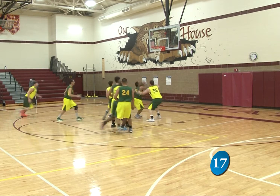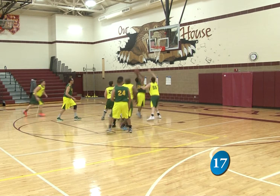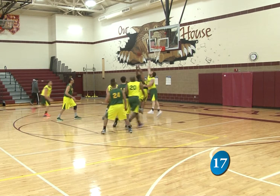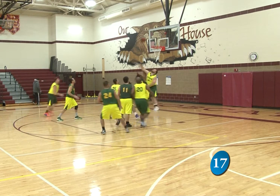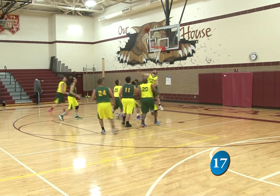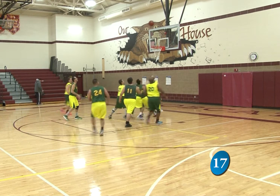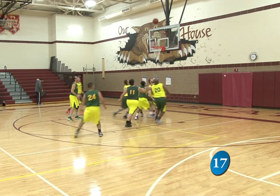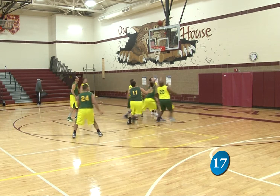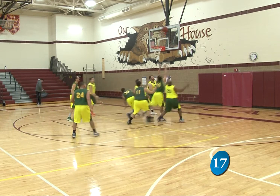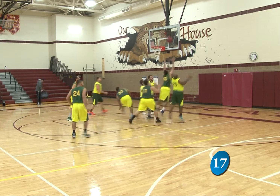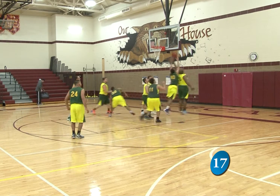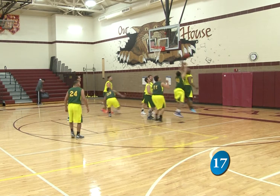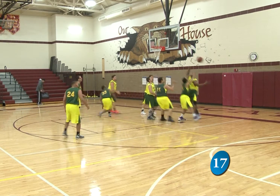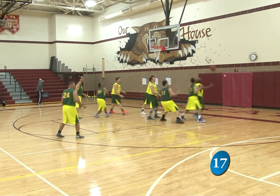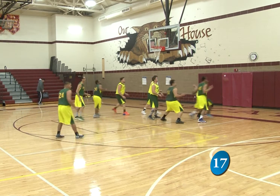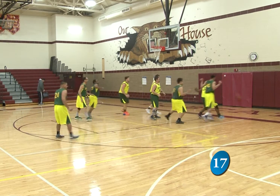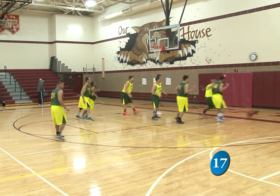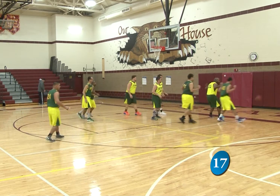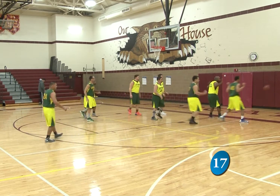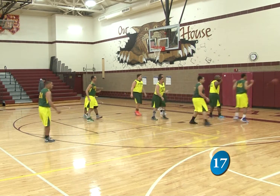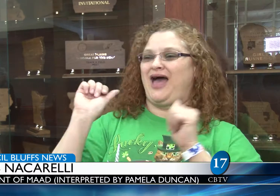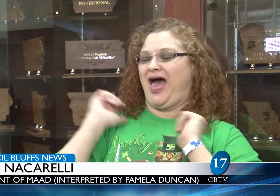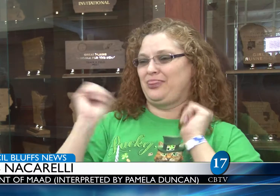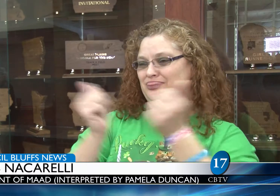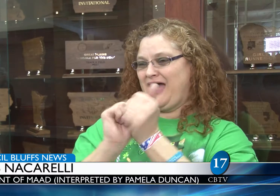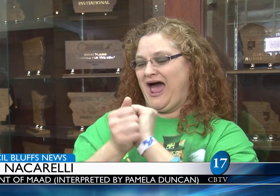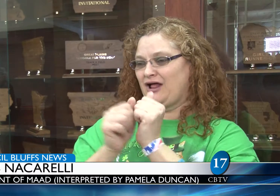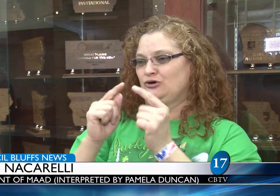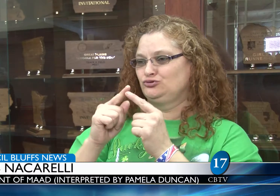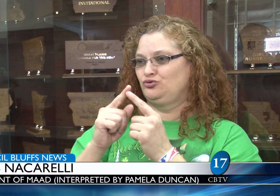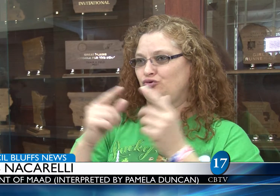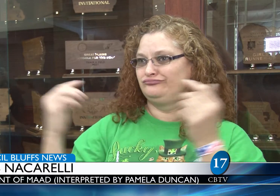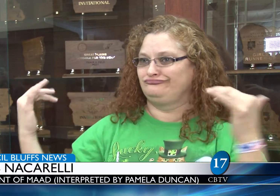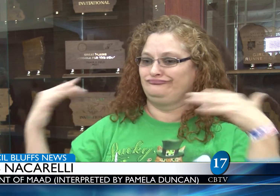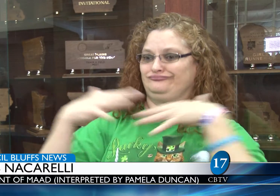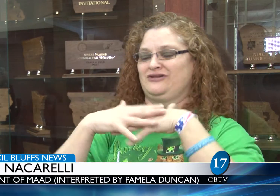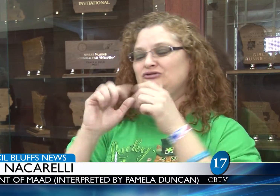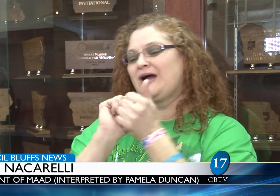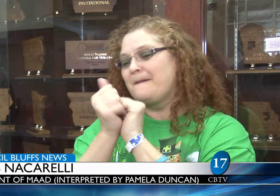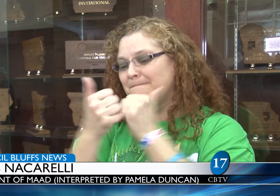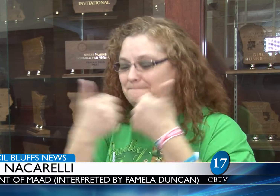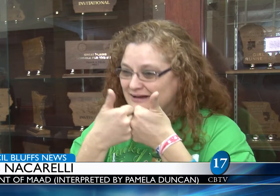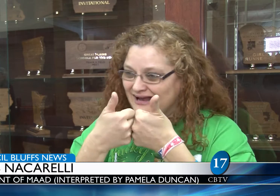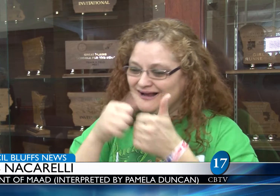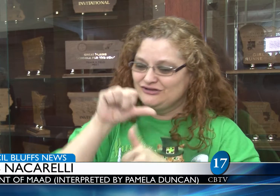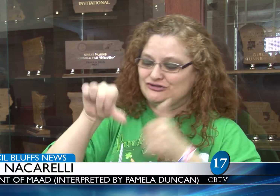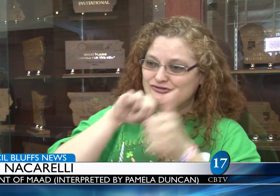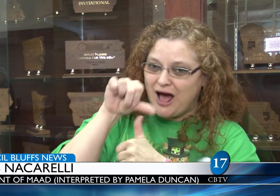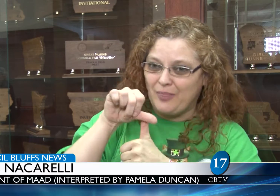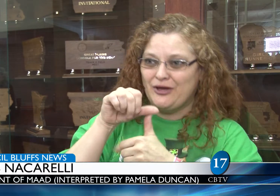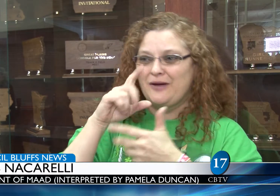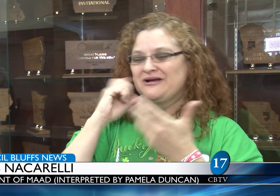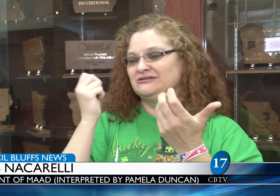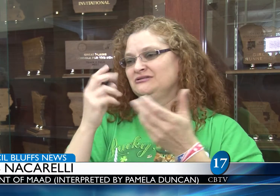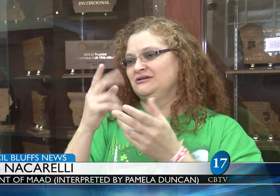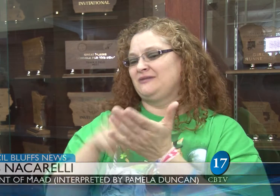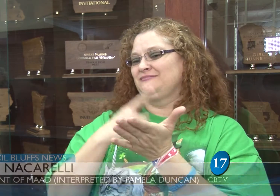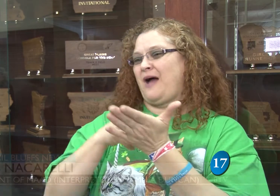many reasons. It's important for our Deaf athletic community to get together, compete against each